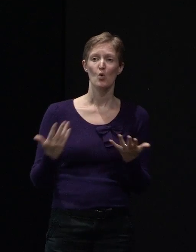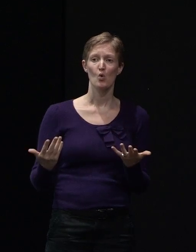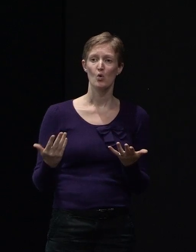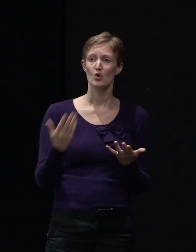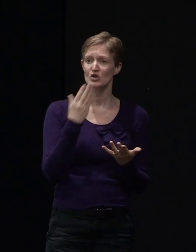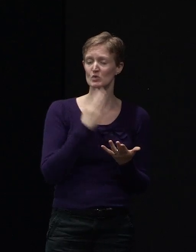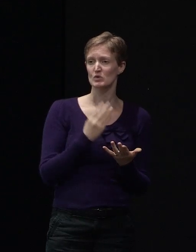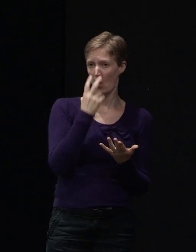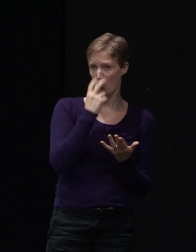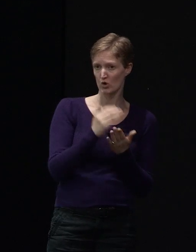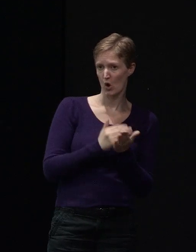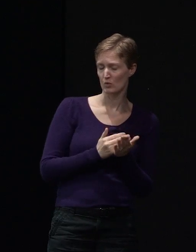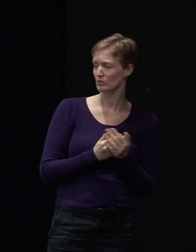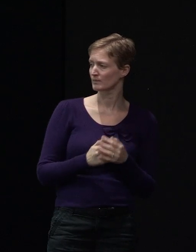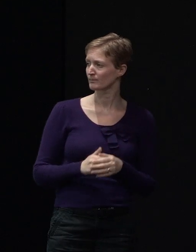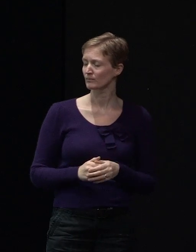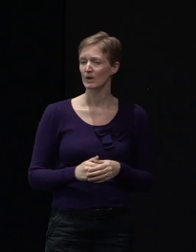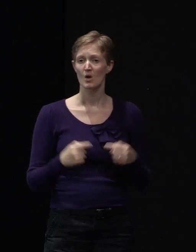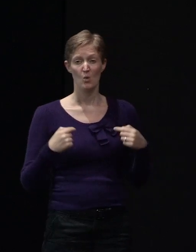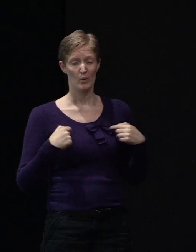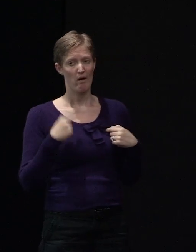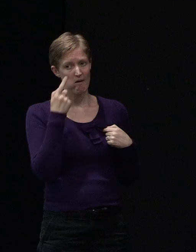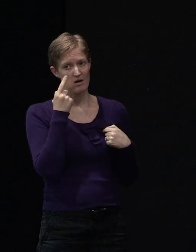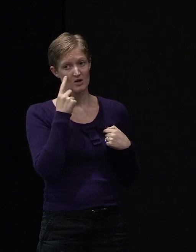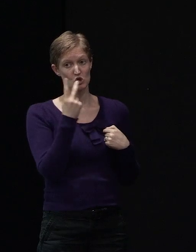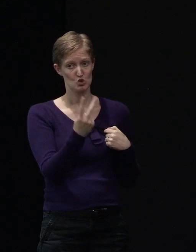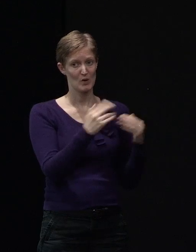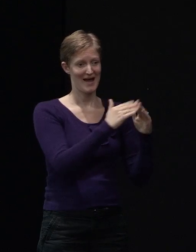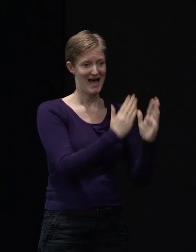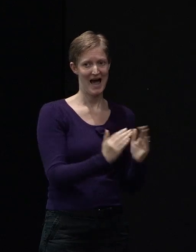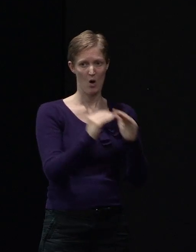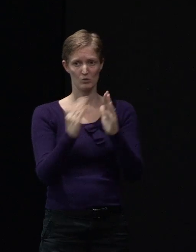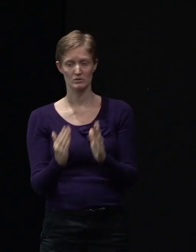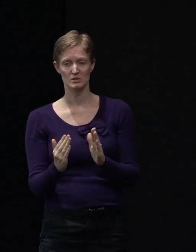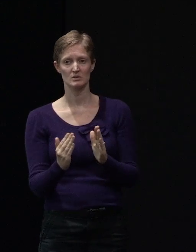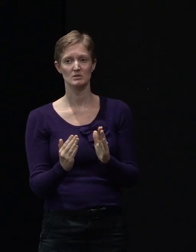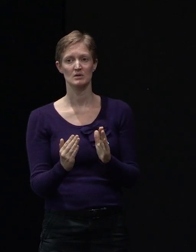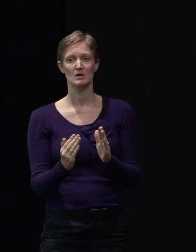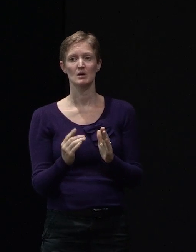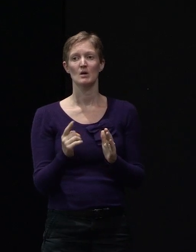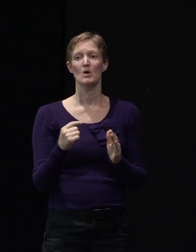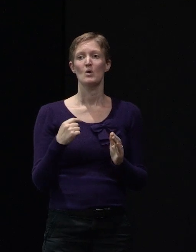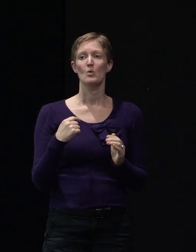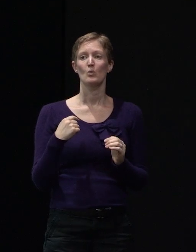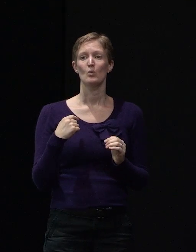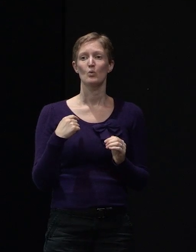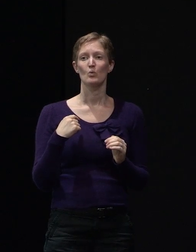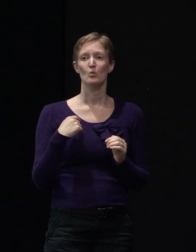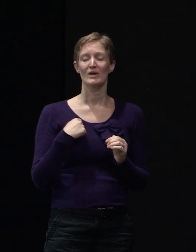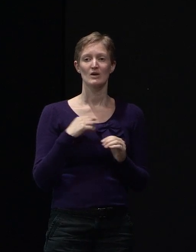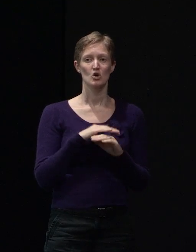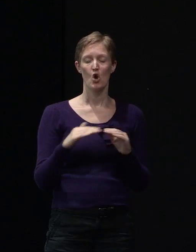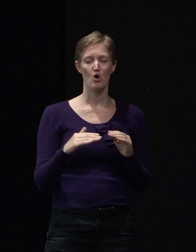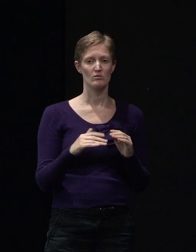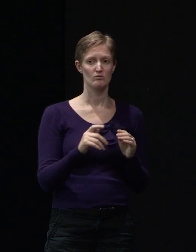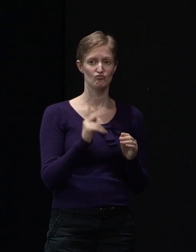We're doing two properties, however, we are not rebuilding the house, existing house, into the same platform, so we're not